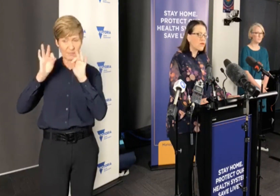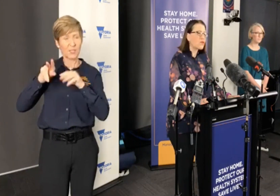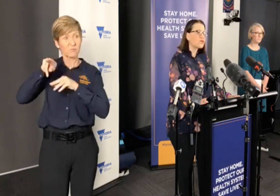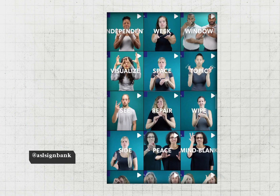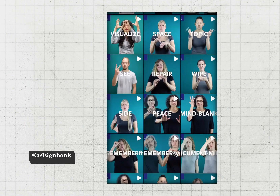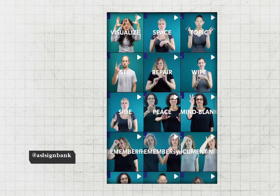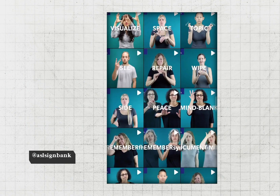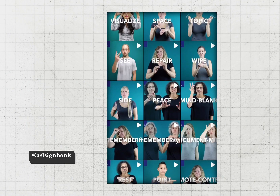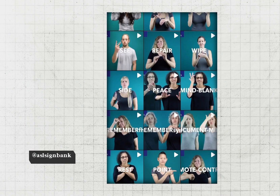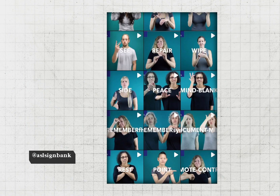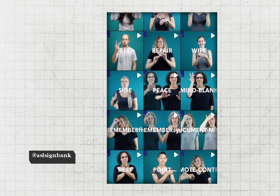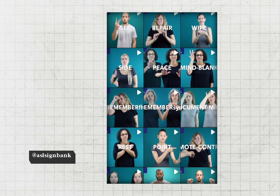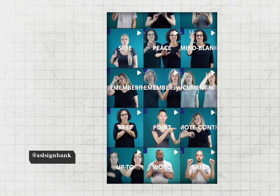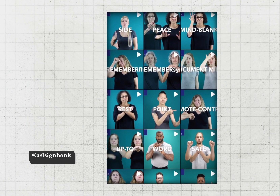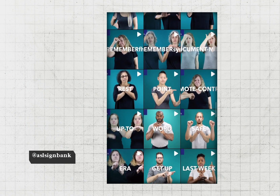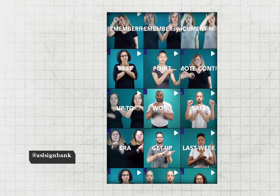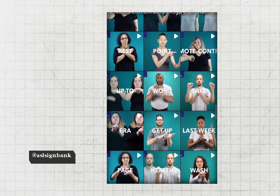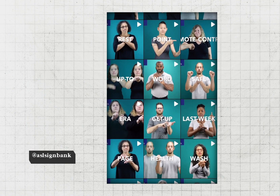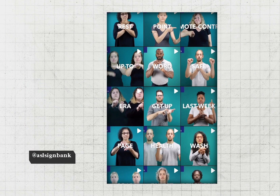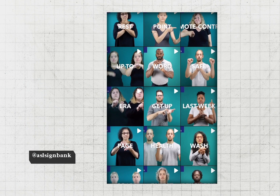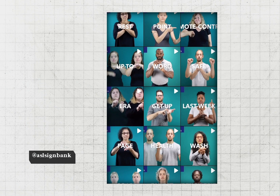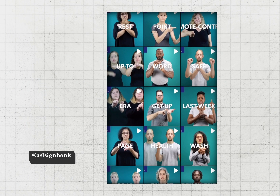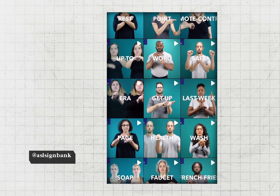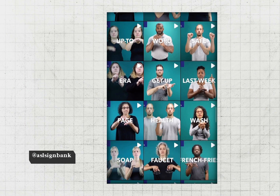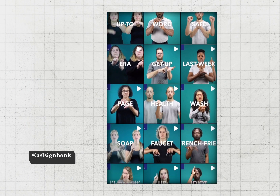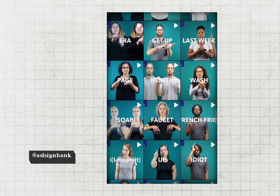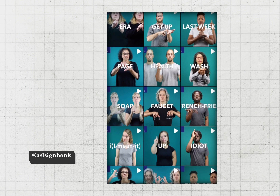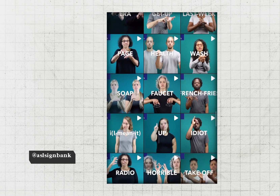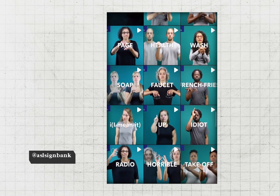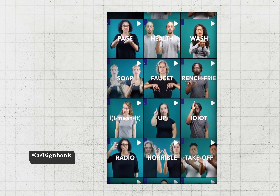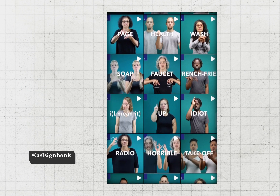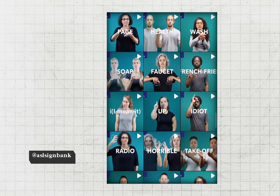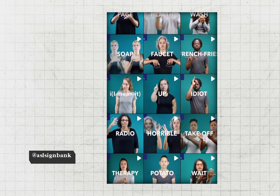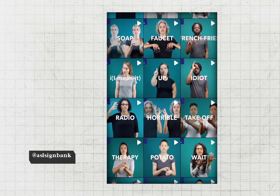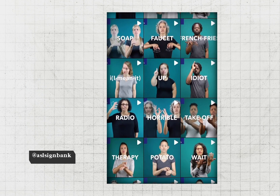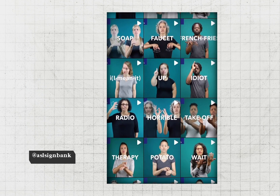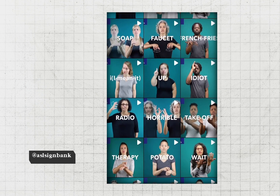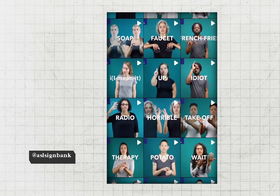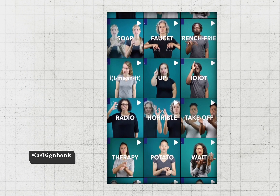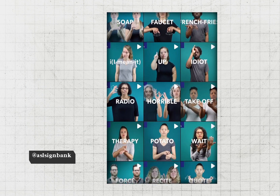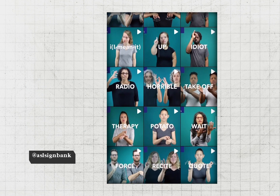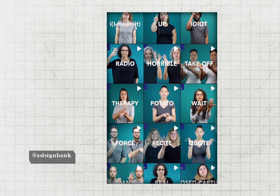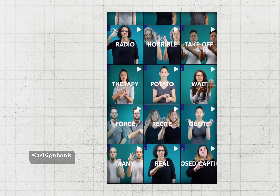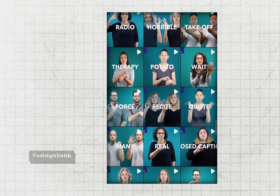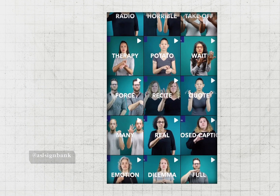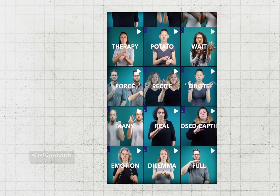languages are using sign banks. Sign banks are collections of short videos that present expressions and signs.